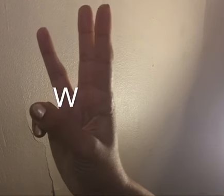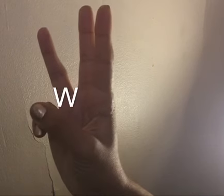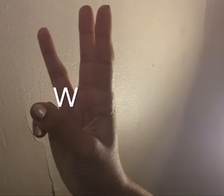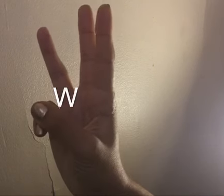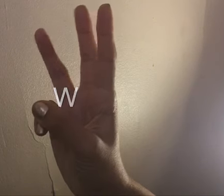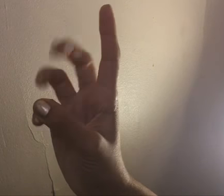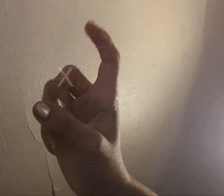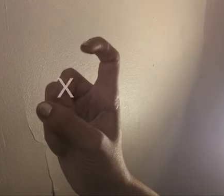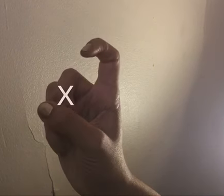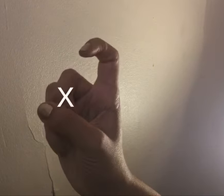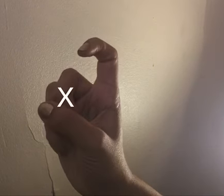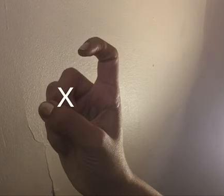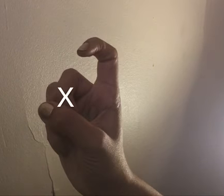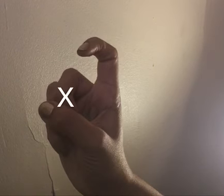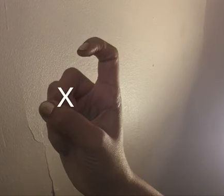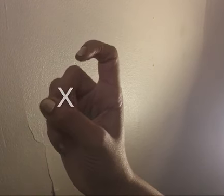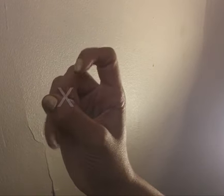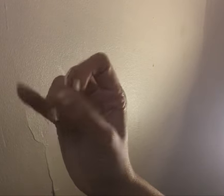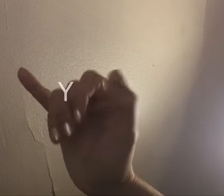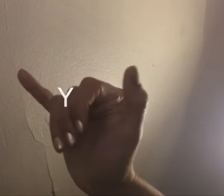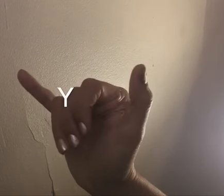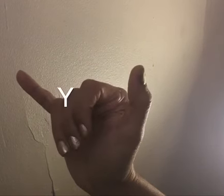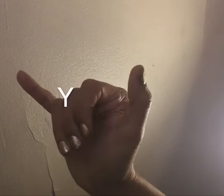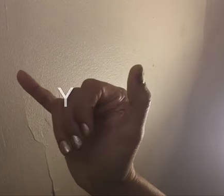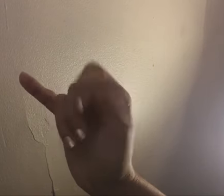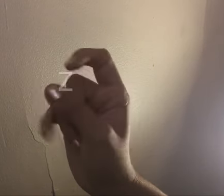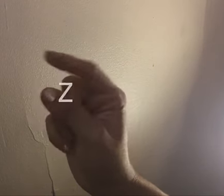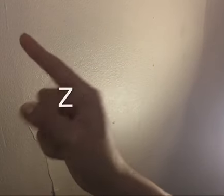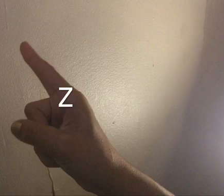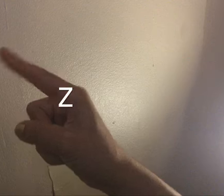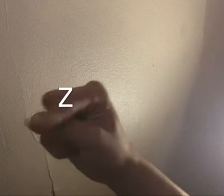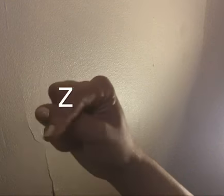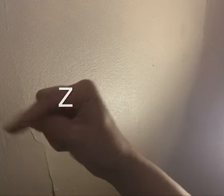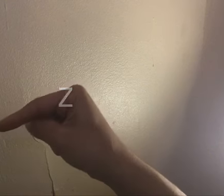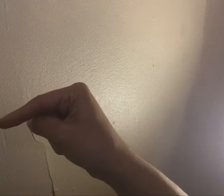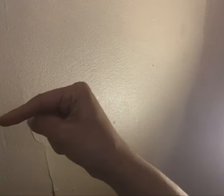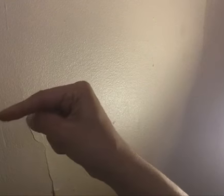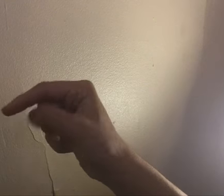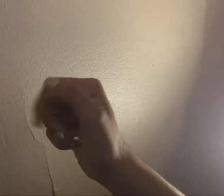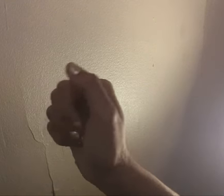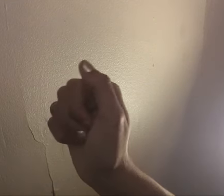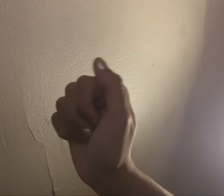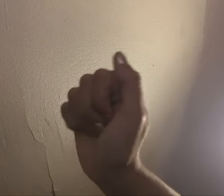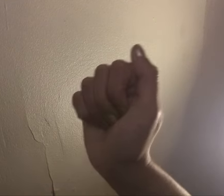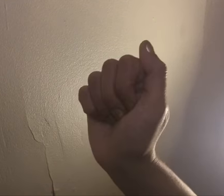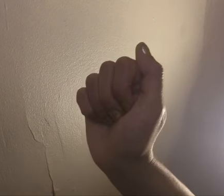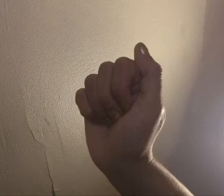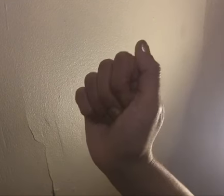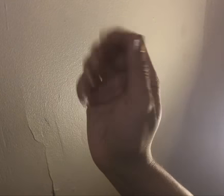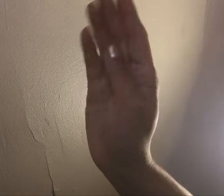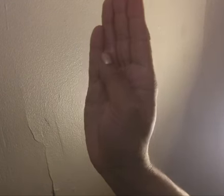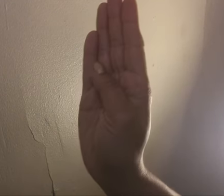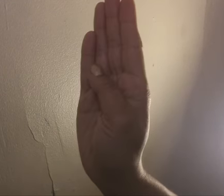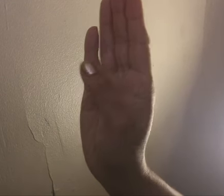X, Y, and Z, A, B,